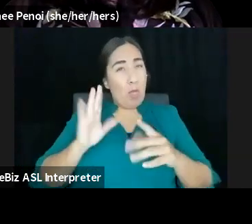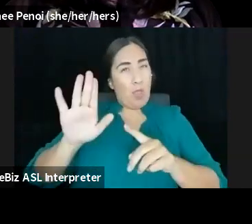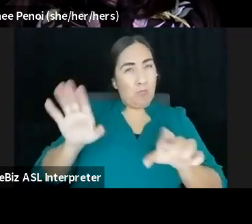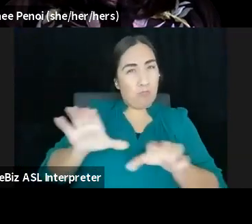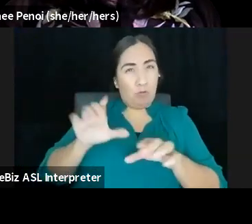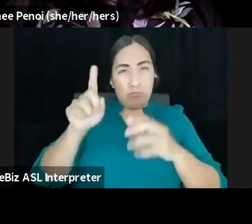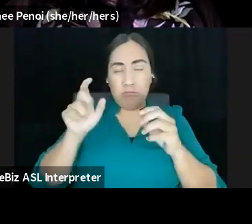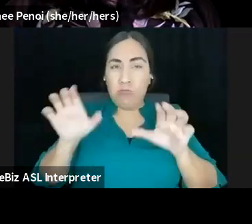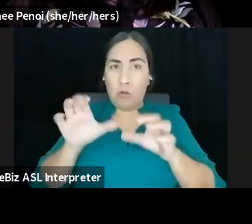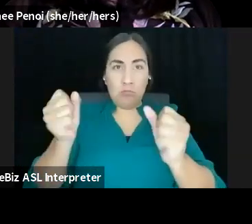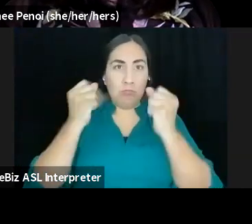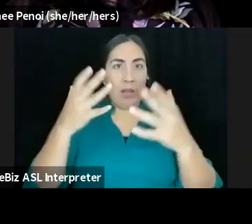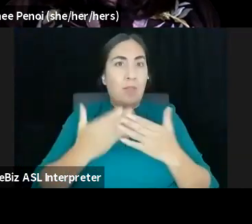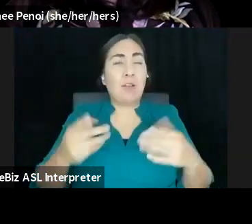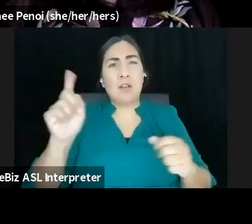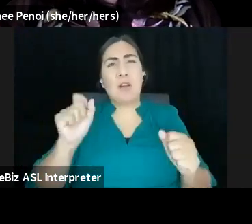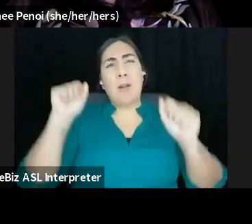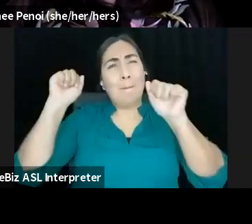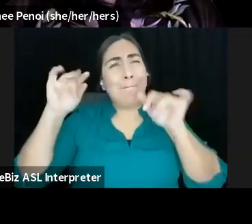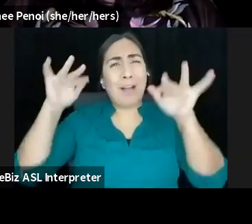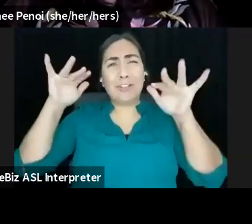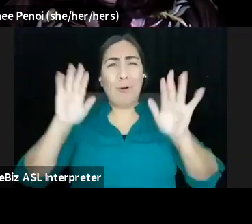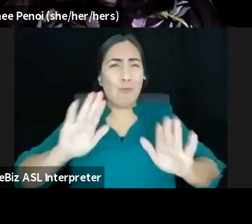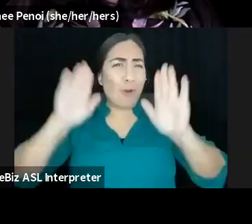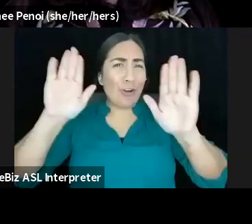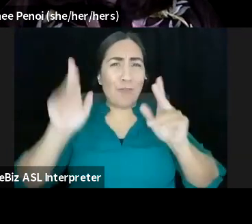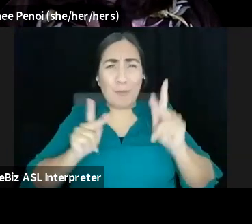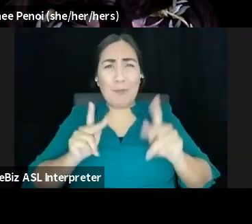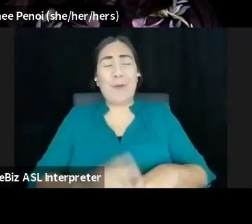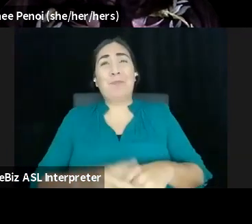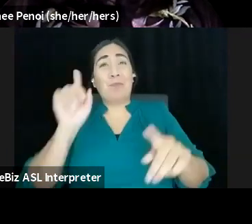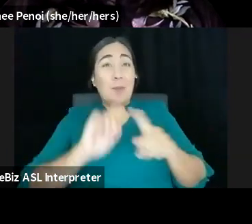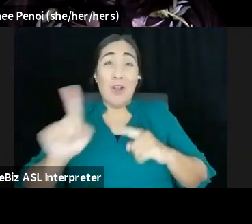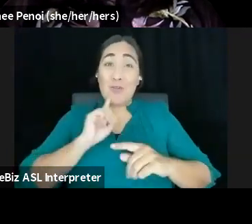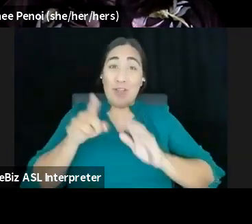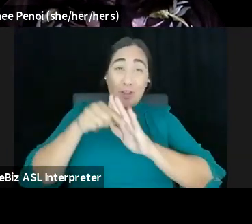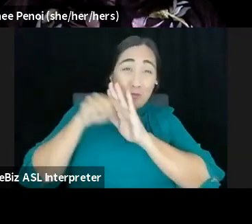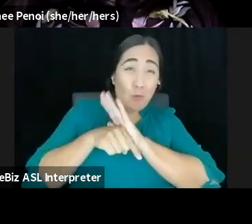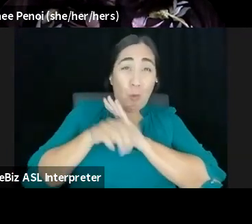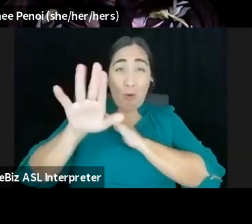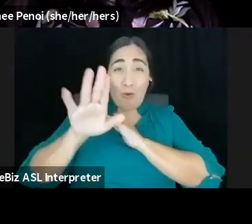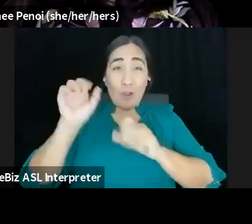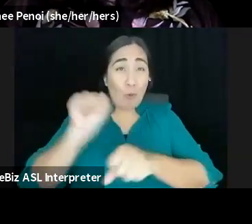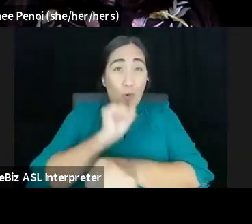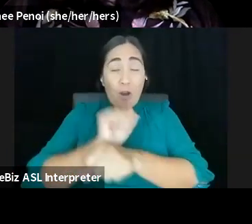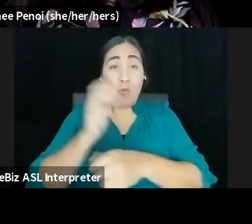magical, wonderful people, people. But what they like at the core of their work is investing in Native artists and cultural